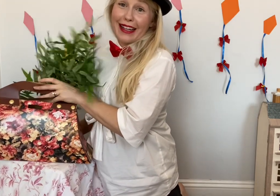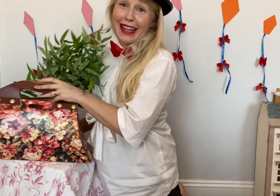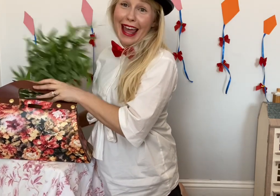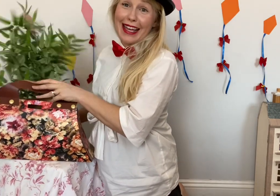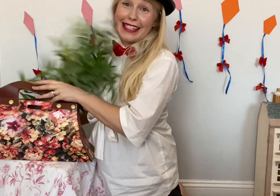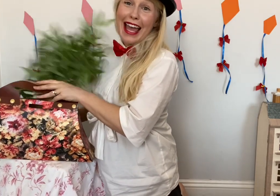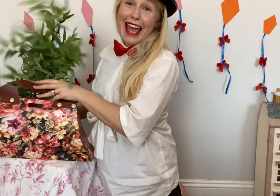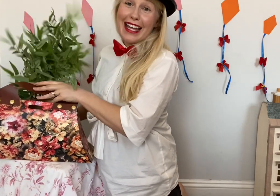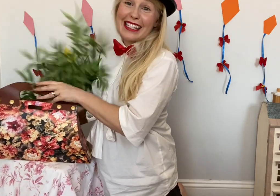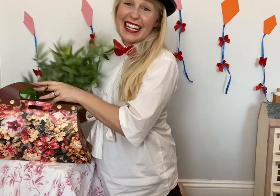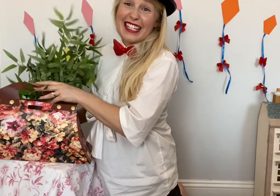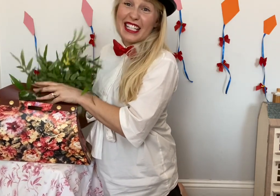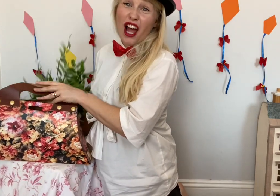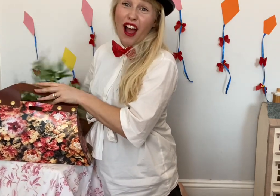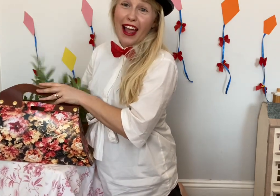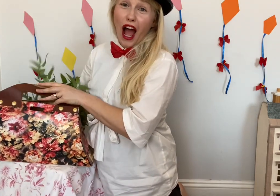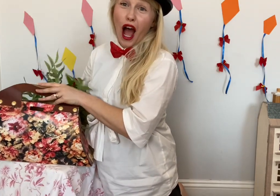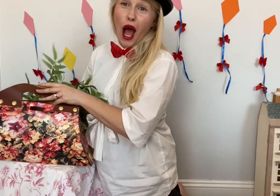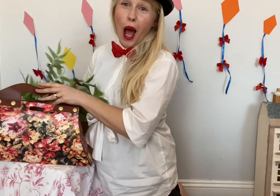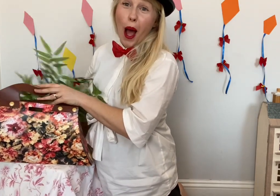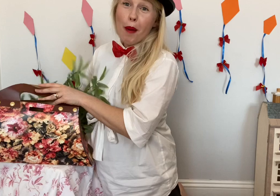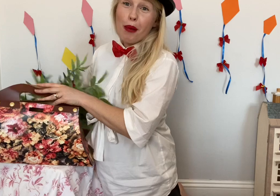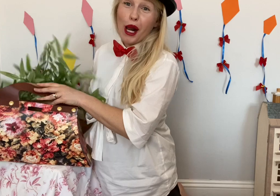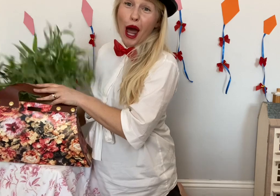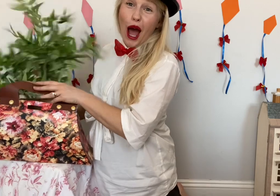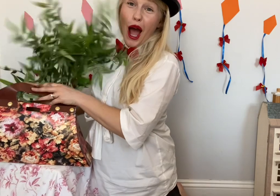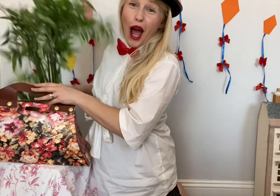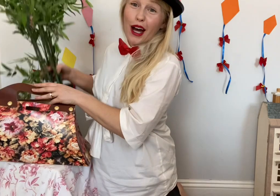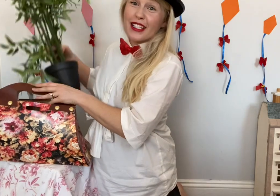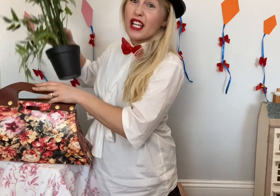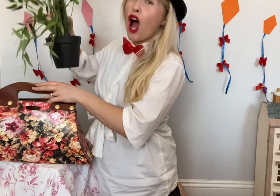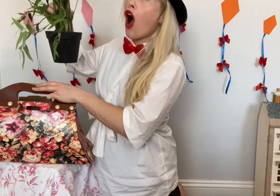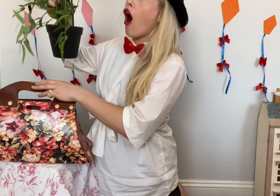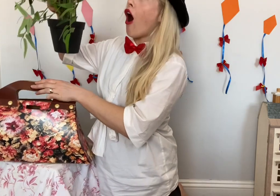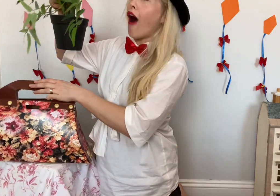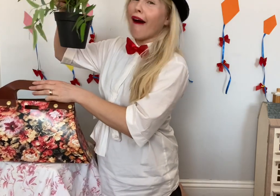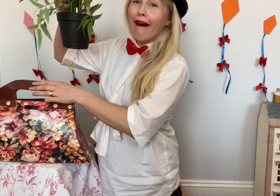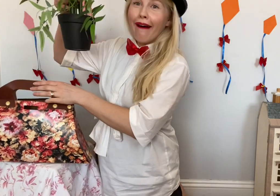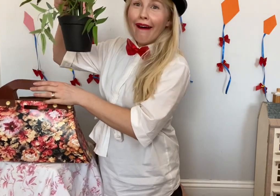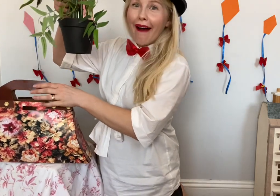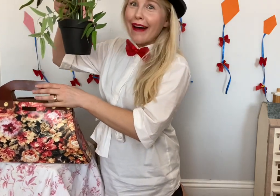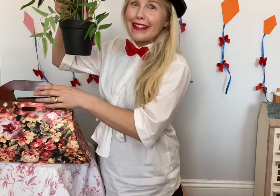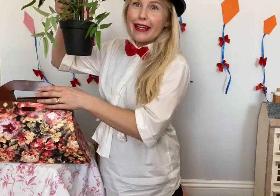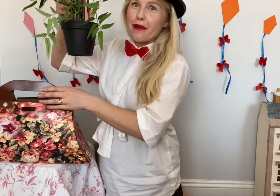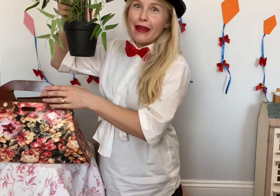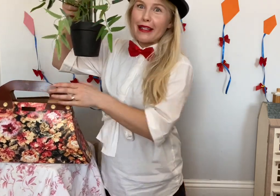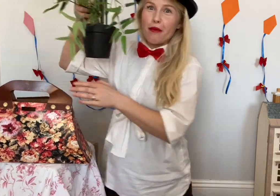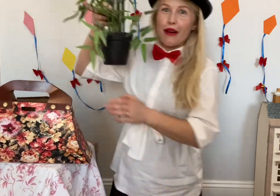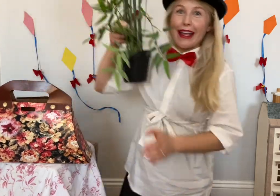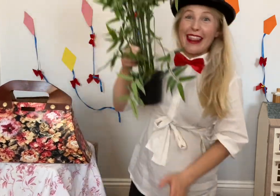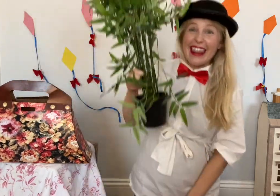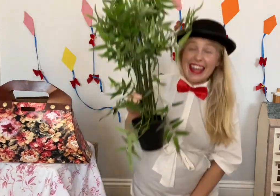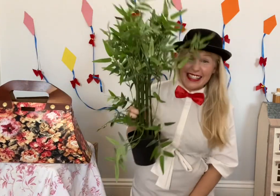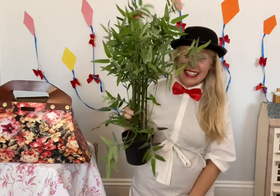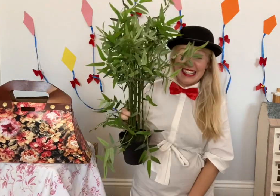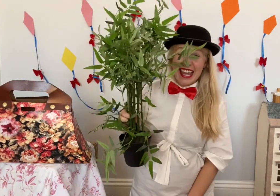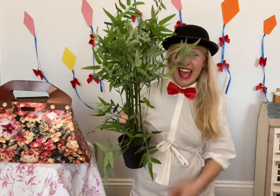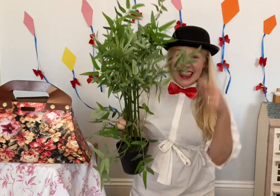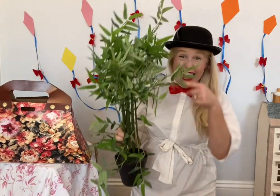this. It's an entire plant. Oh I didn't mean to bring this today. This